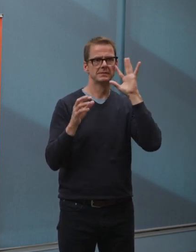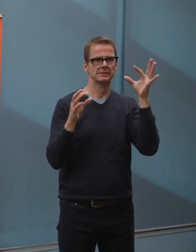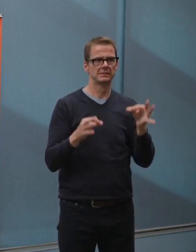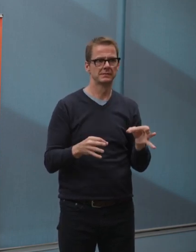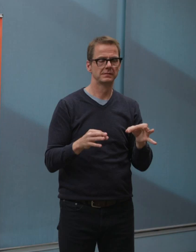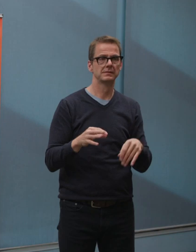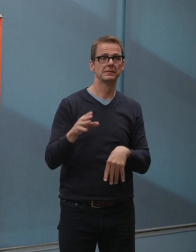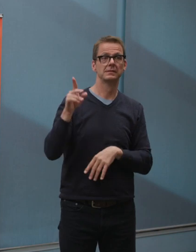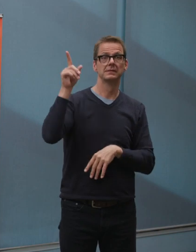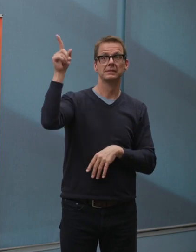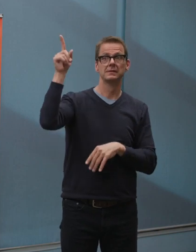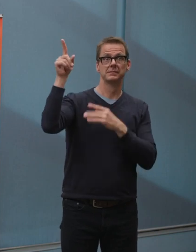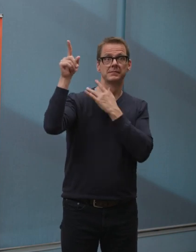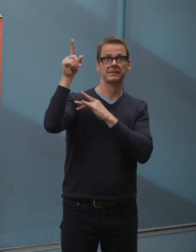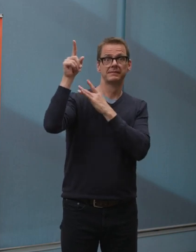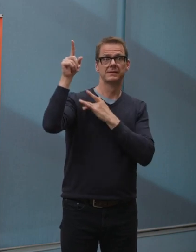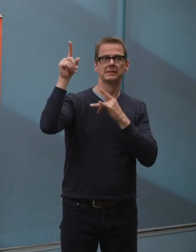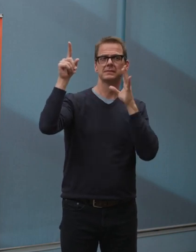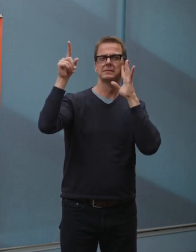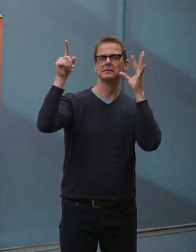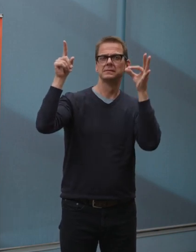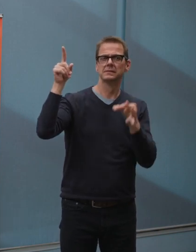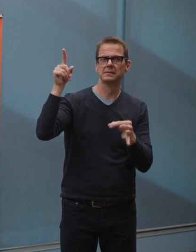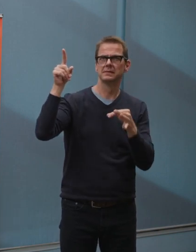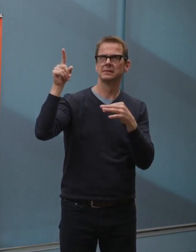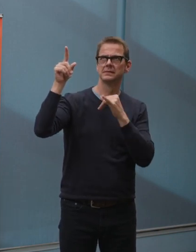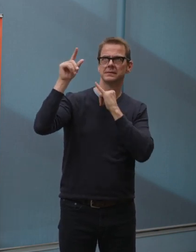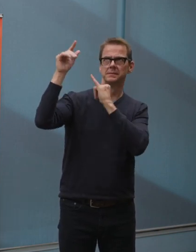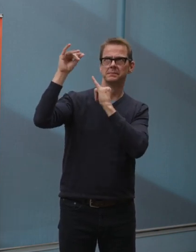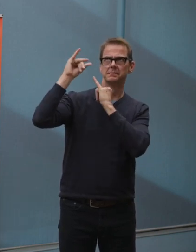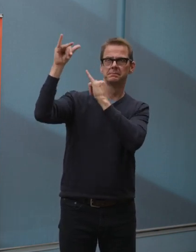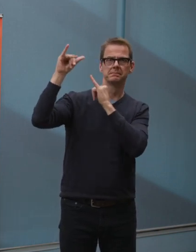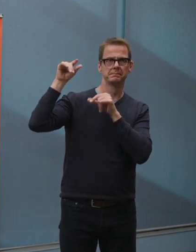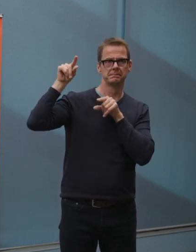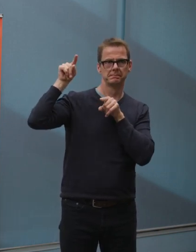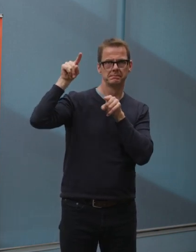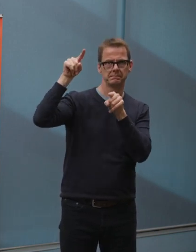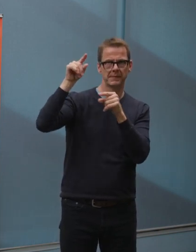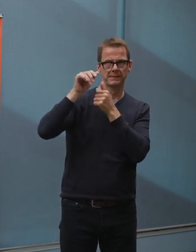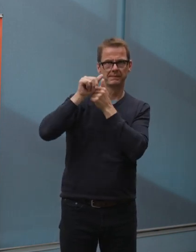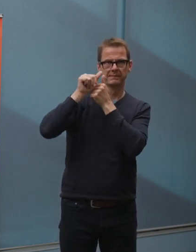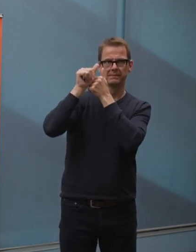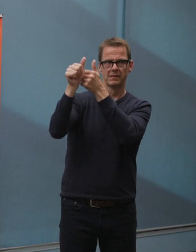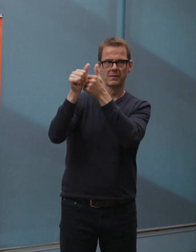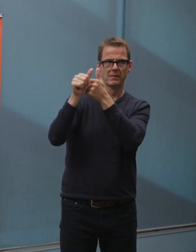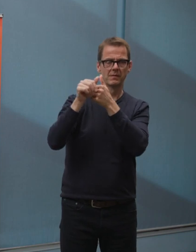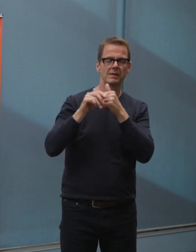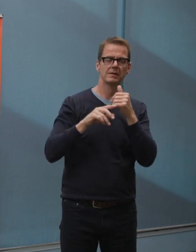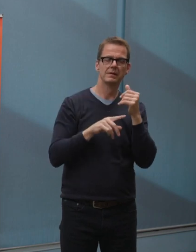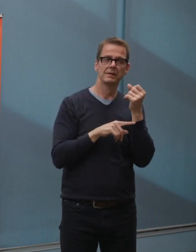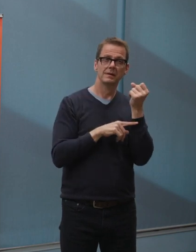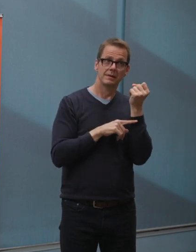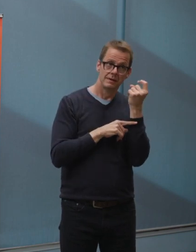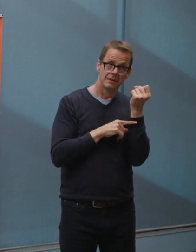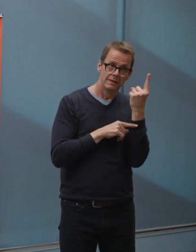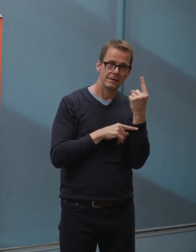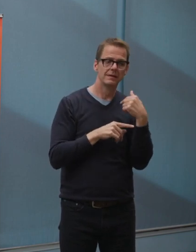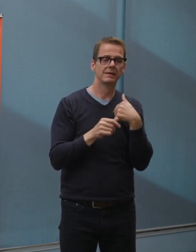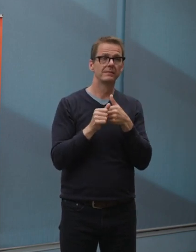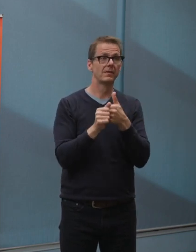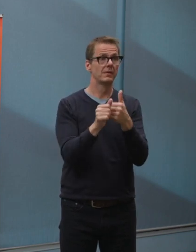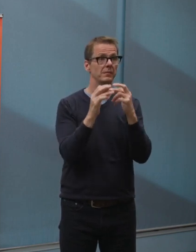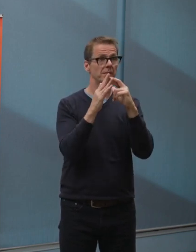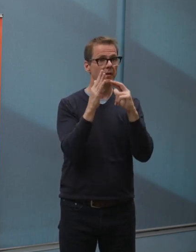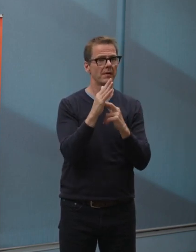effectively enforce requirements for public health, partly as